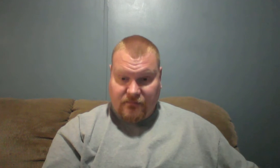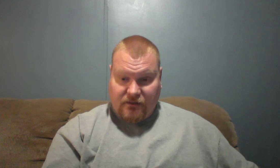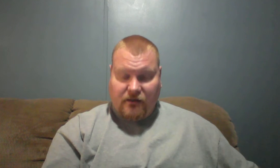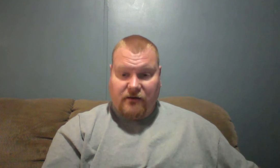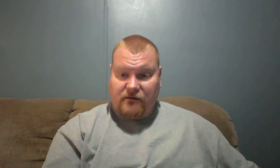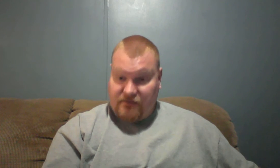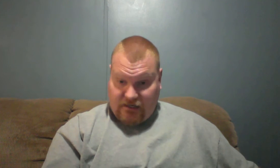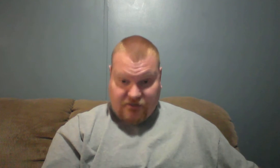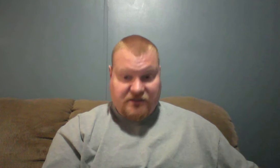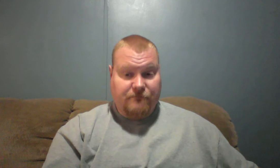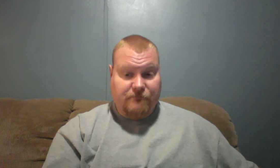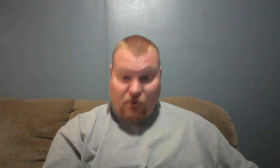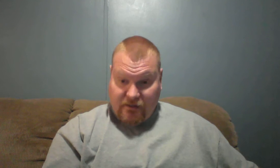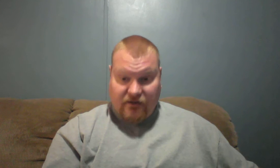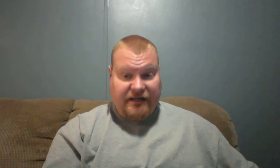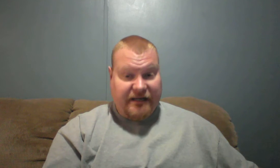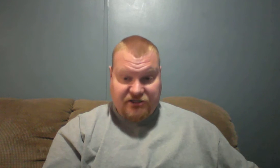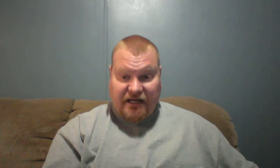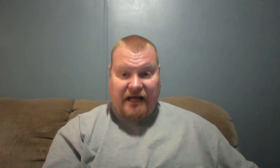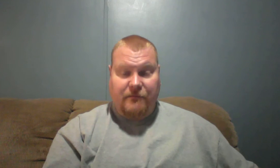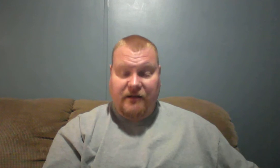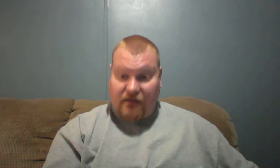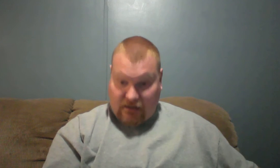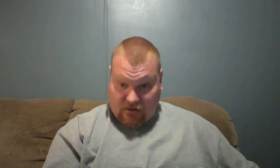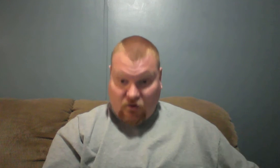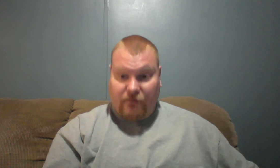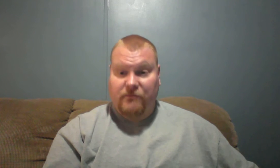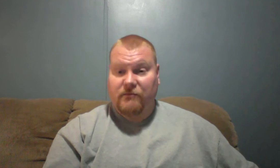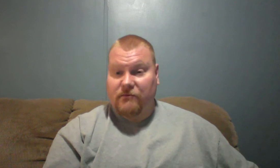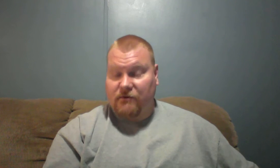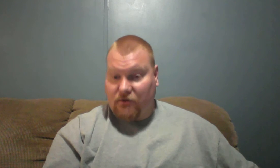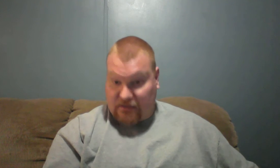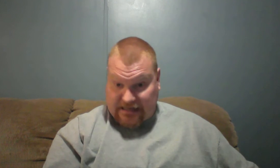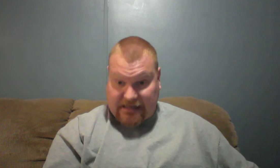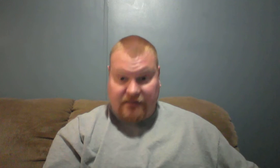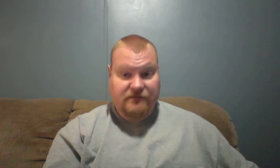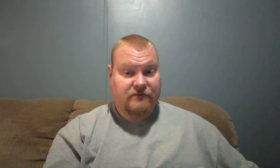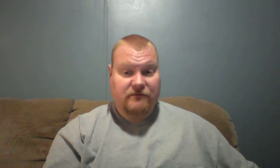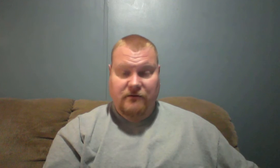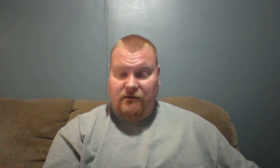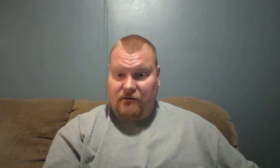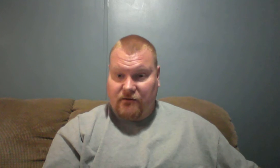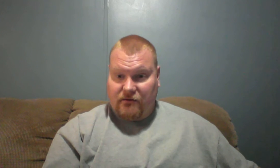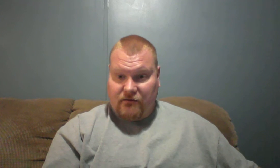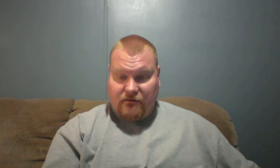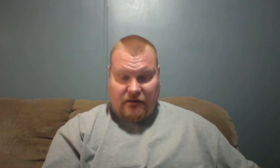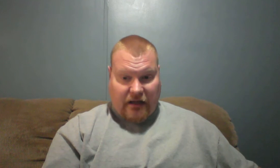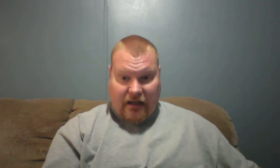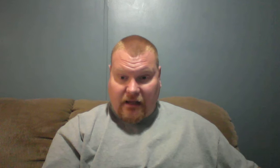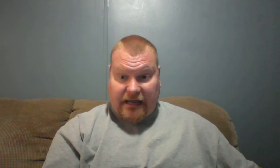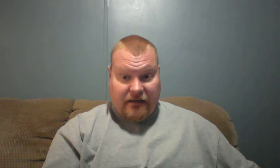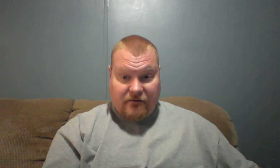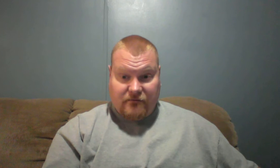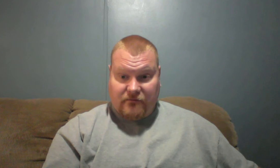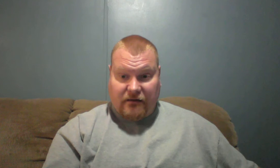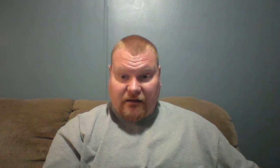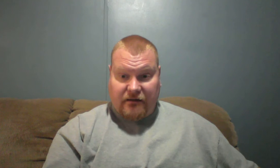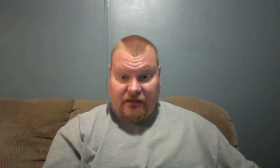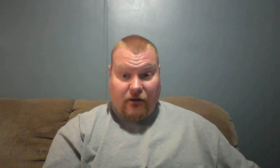and lost mobility each time in her arm, her legs and you know